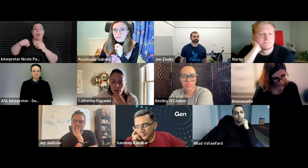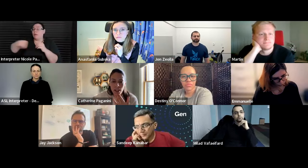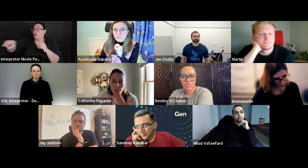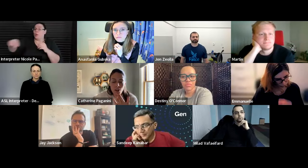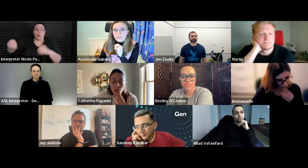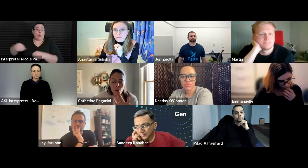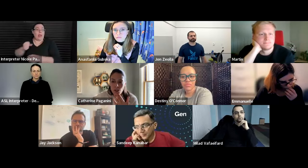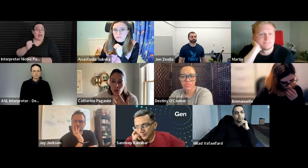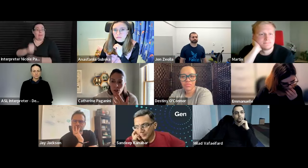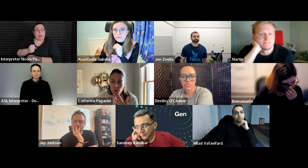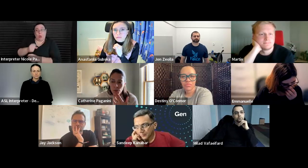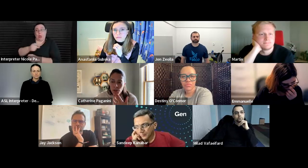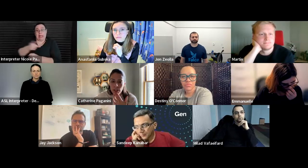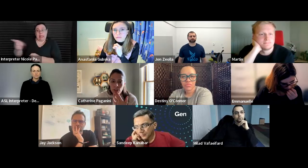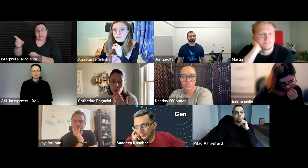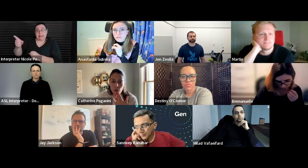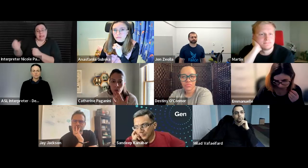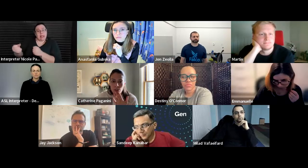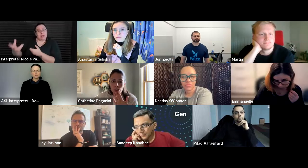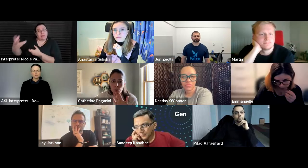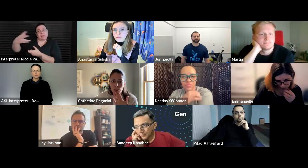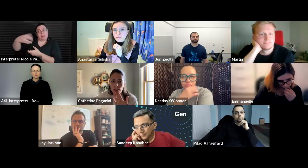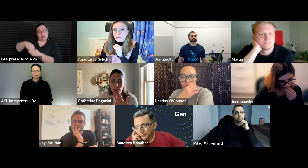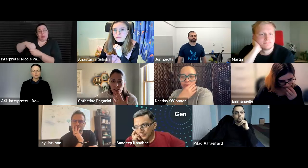participating in these conversations also to be nominated so what do you think about that